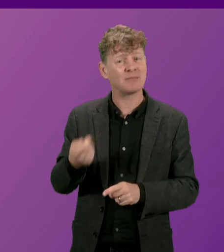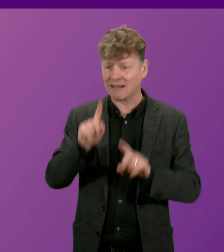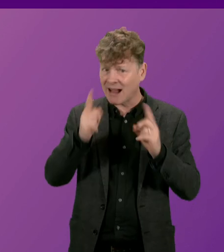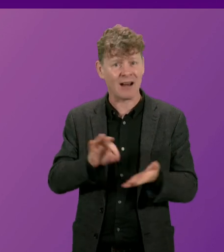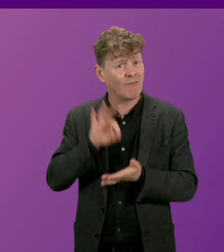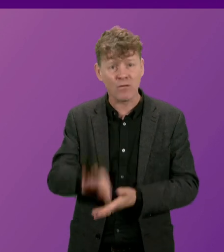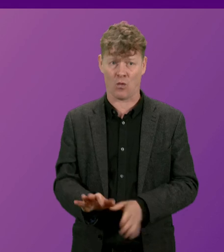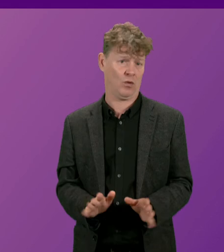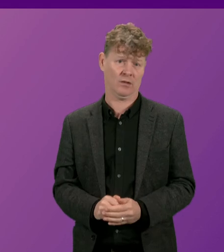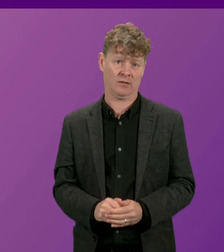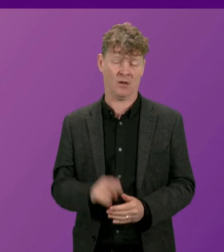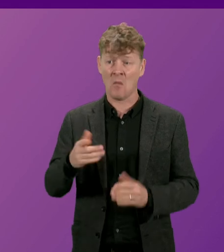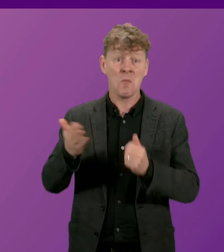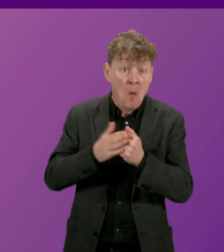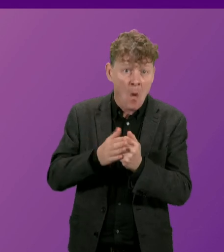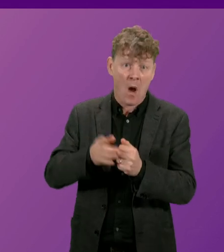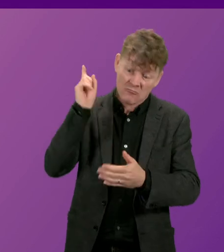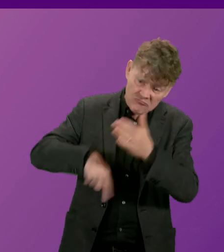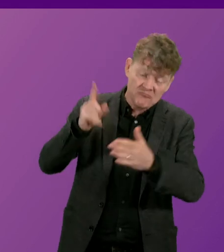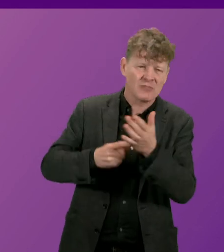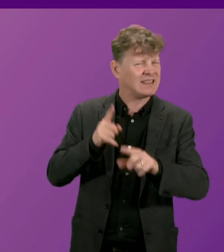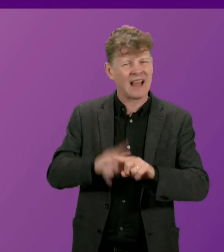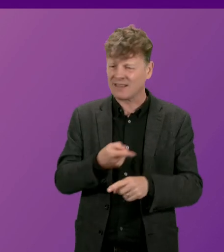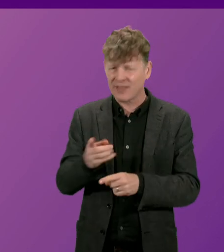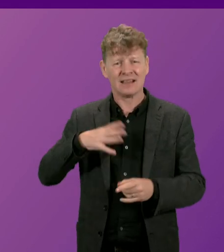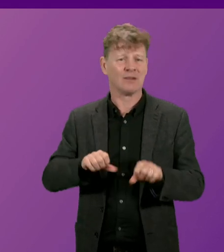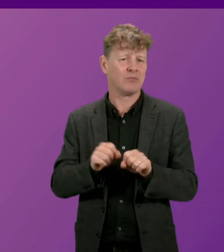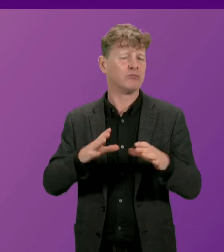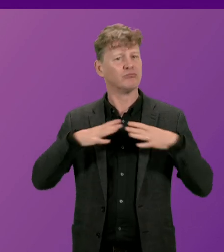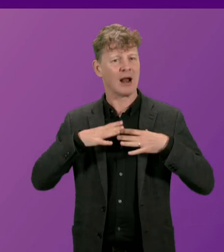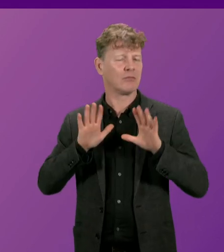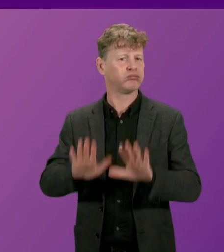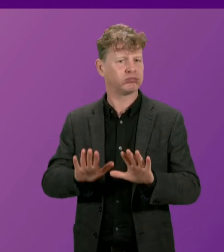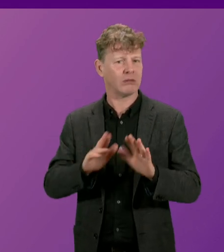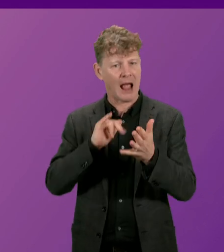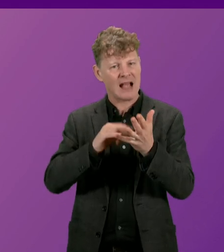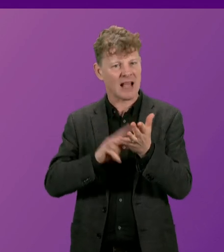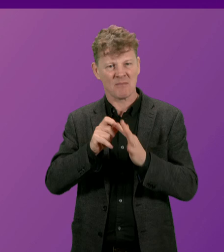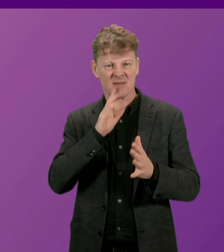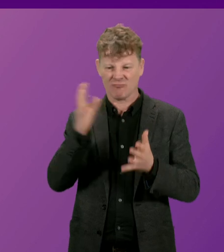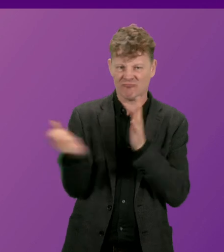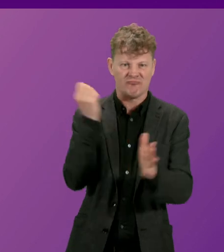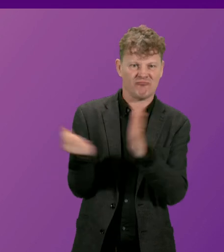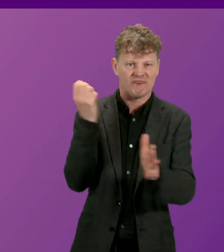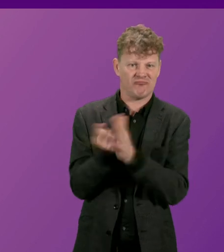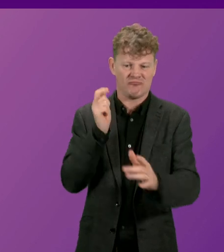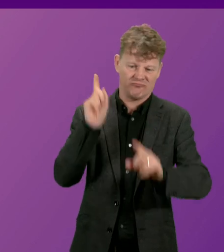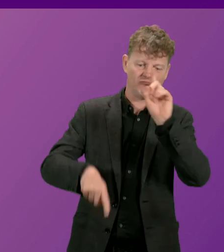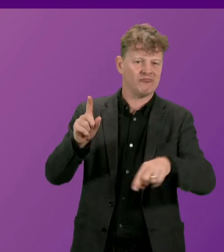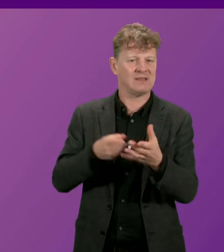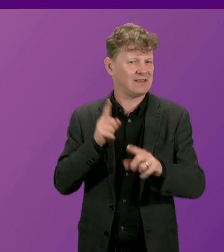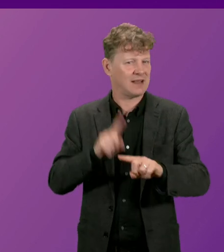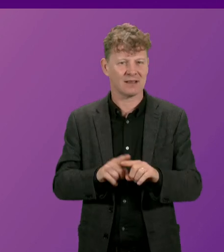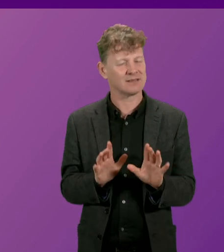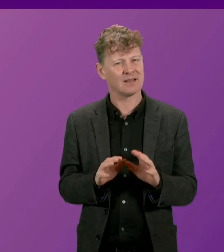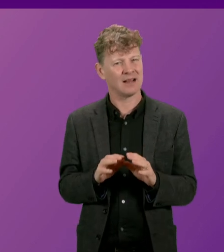deserve more taxes next year. They need a break after years of the SNP swiping their cash. isn't it about